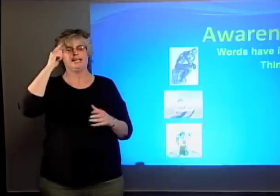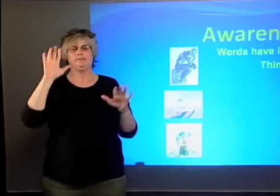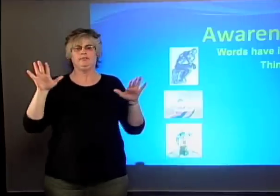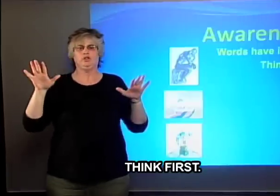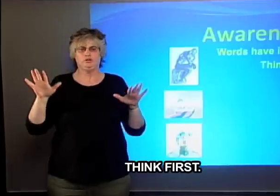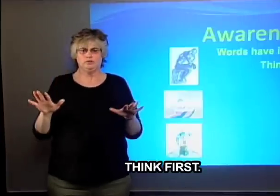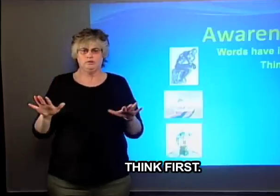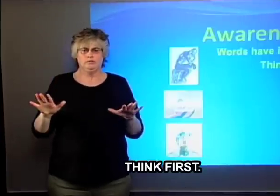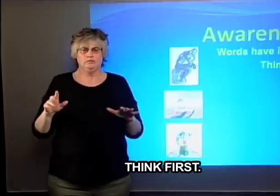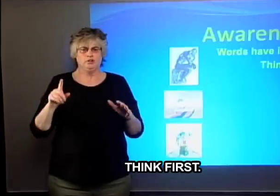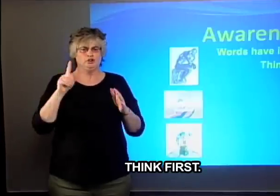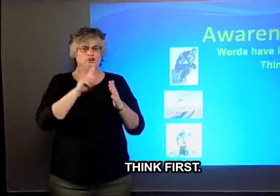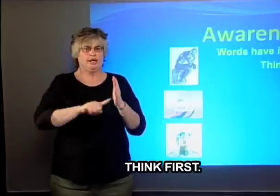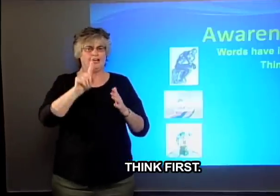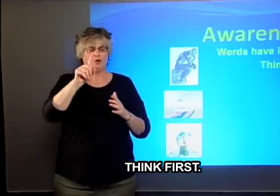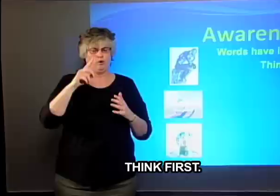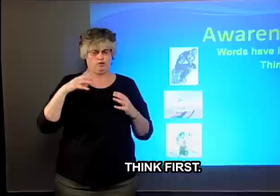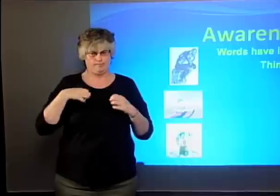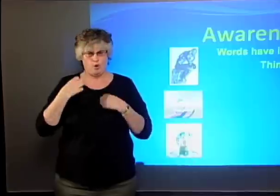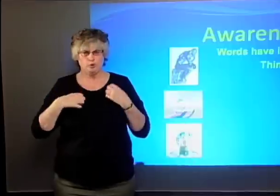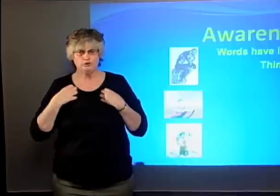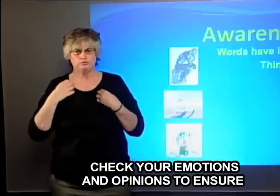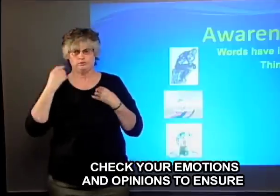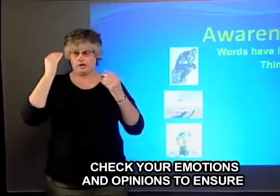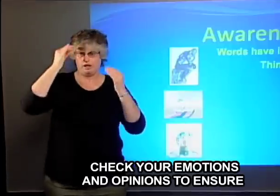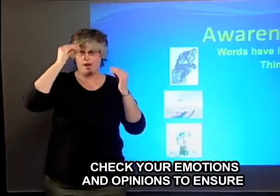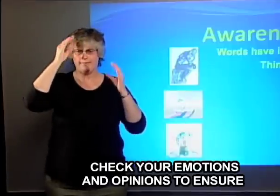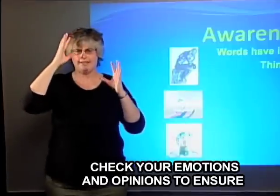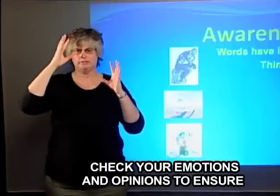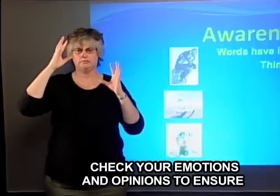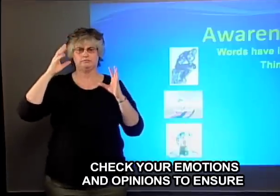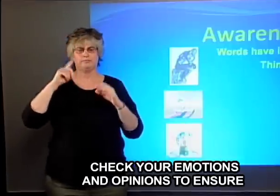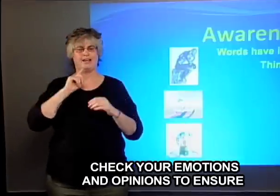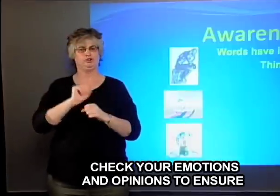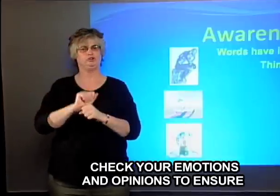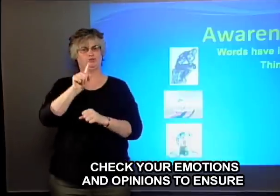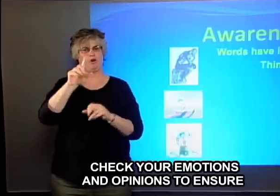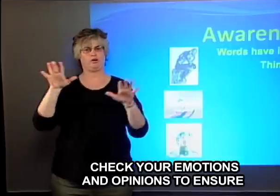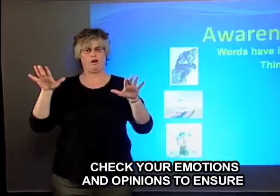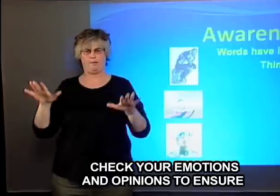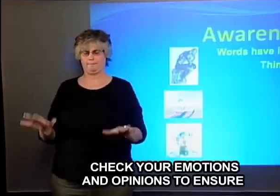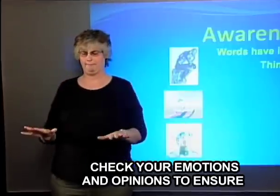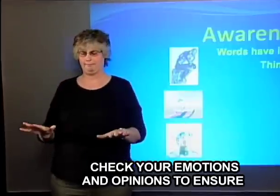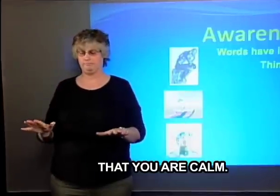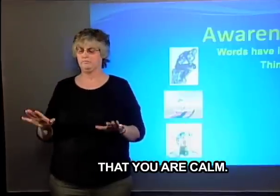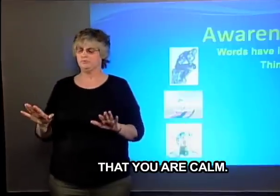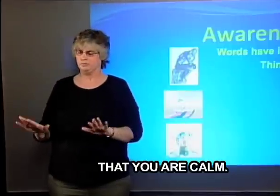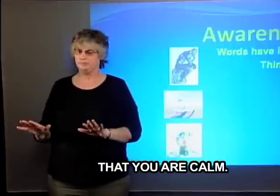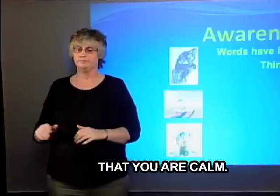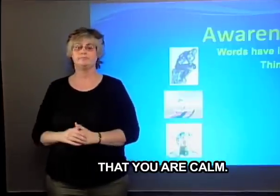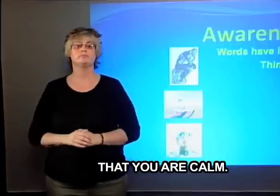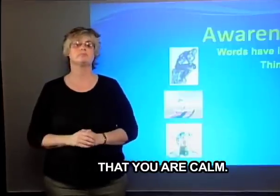Use first. Check your emotions and opinions to ensure that you are calm.